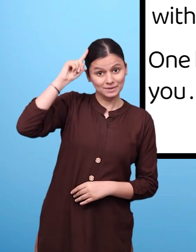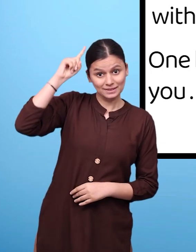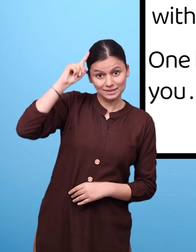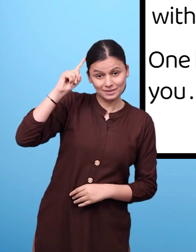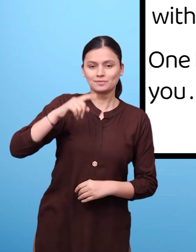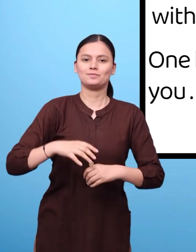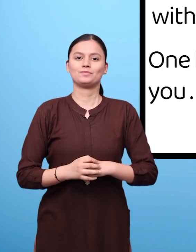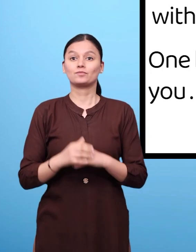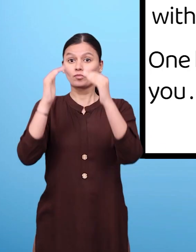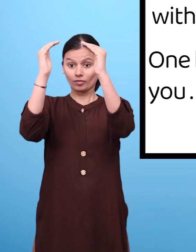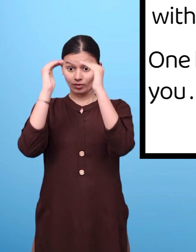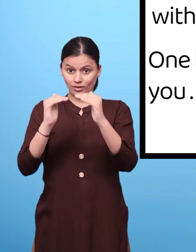a pencil